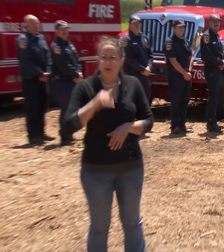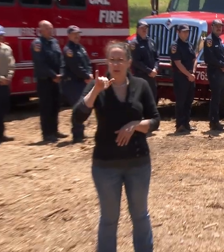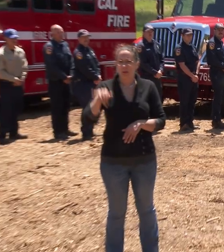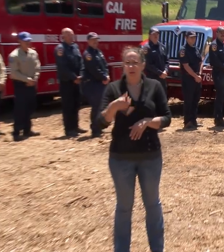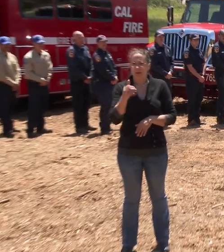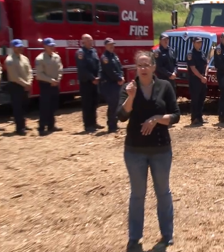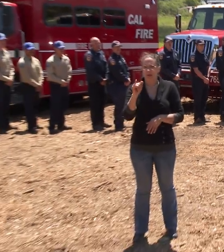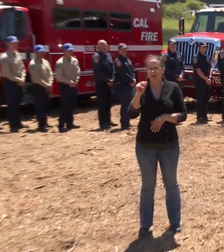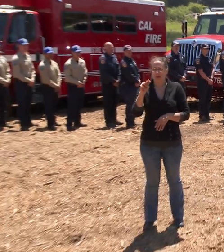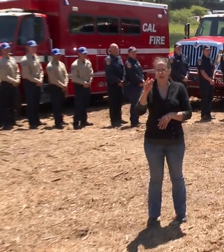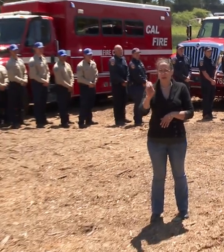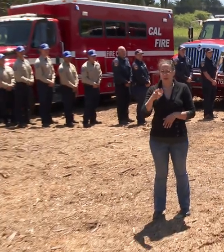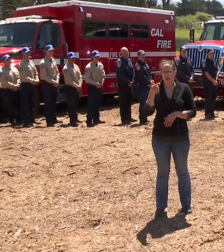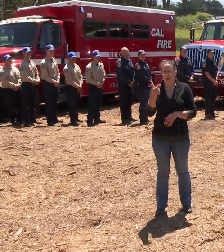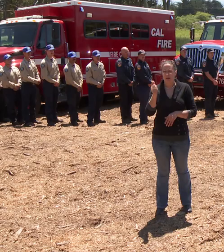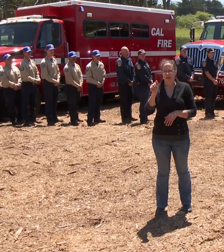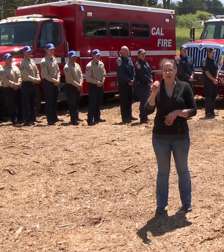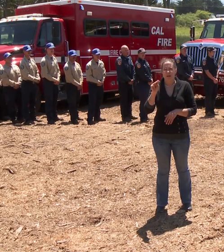Gamboa from the U.S. Forest Service.